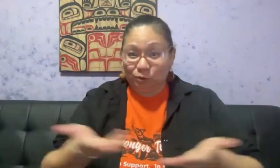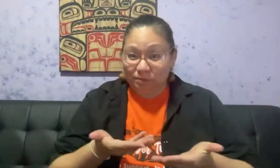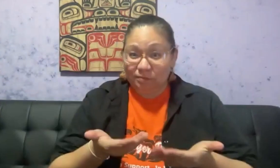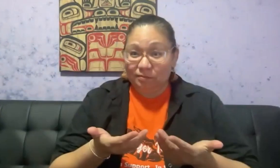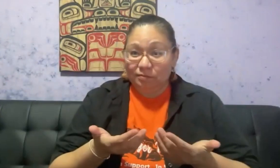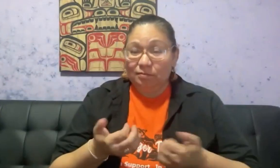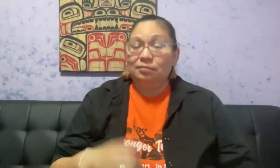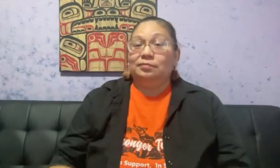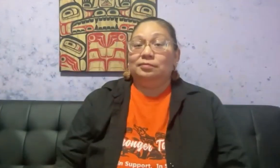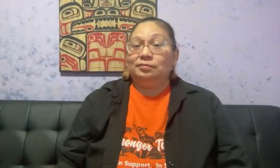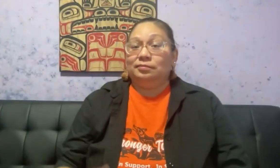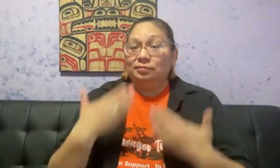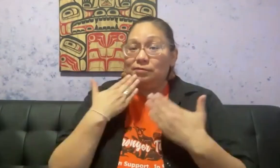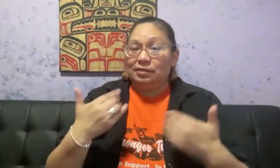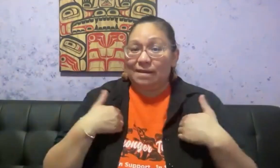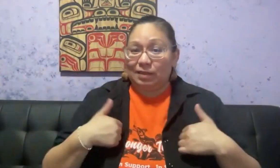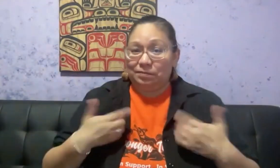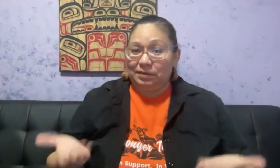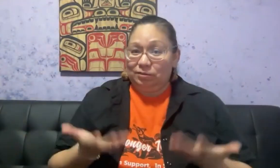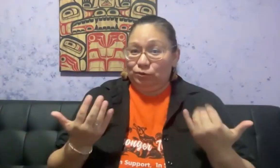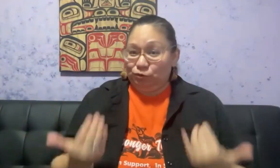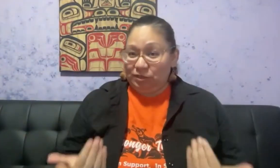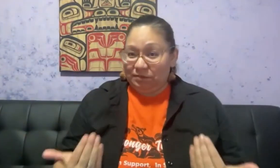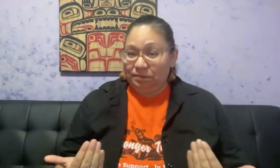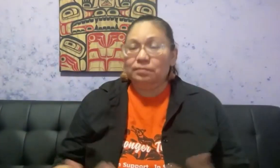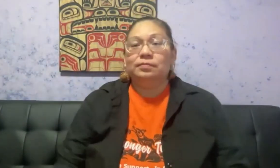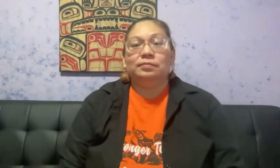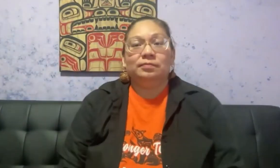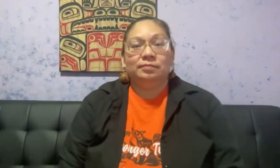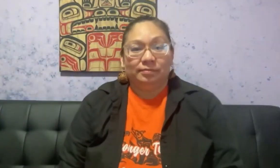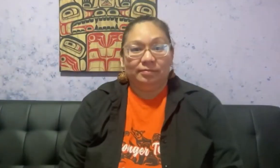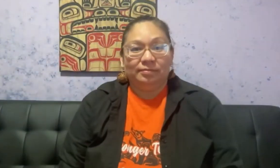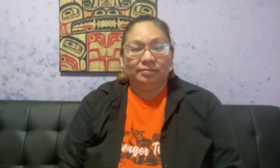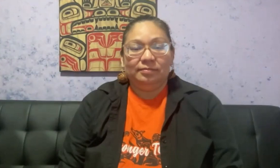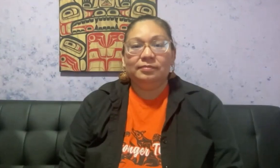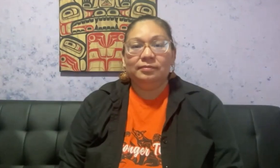Hello, everyone, and welcome. Thank you for having me here today.